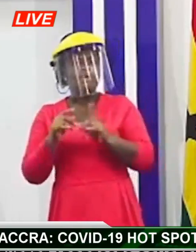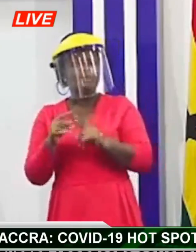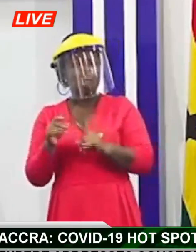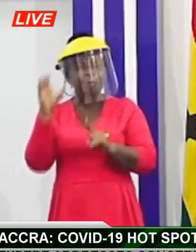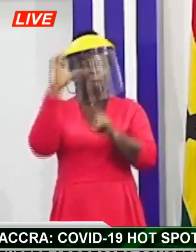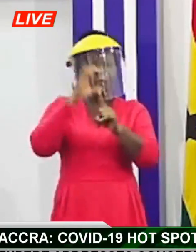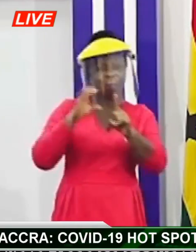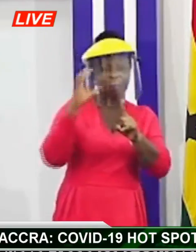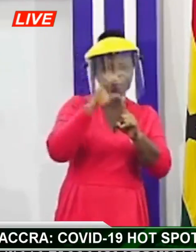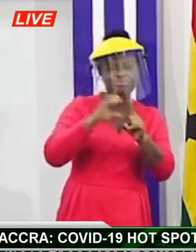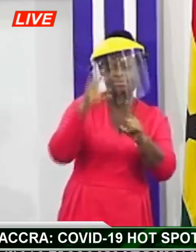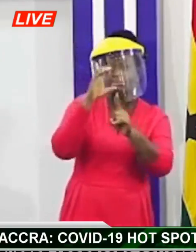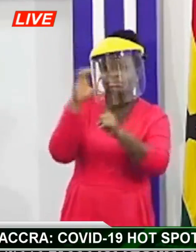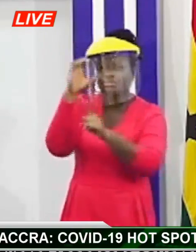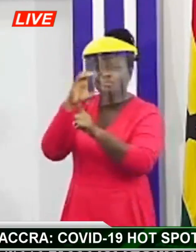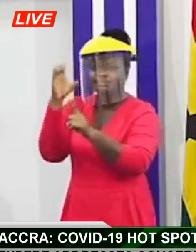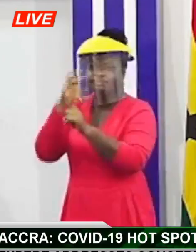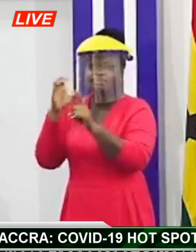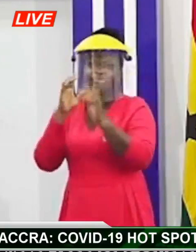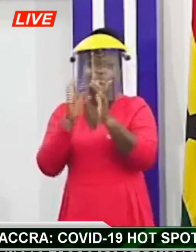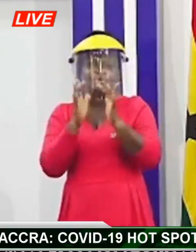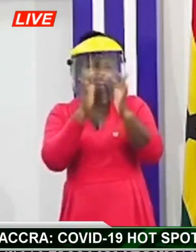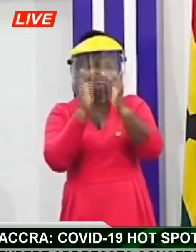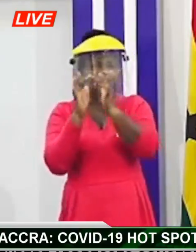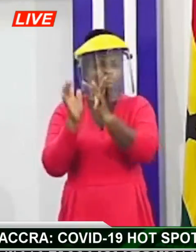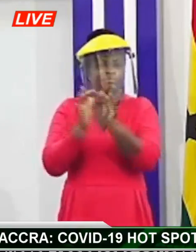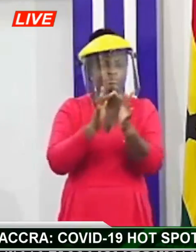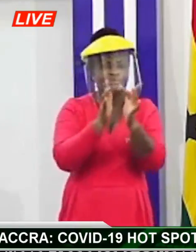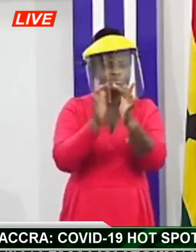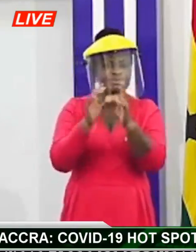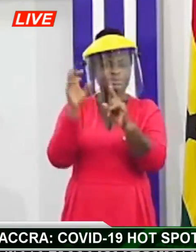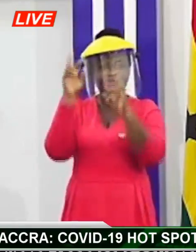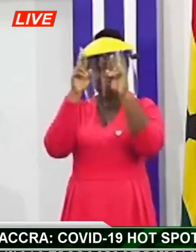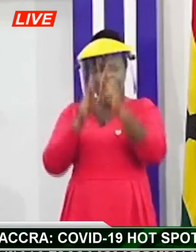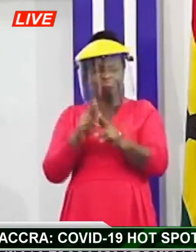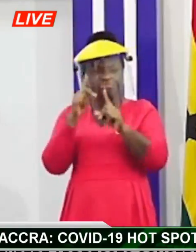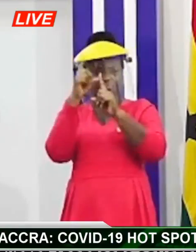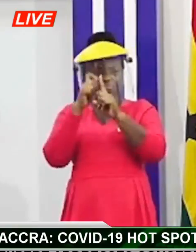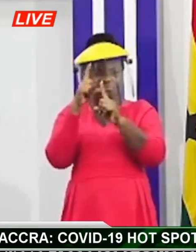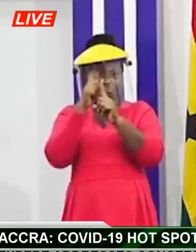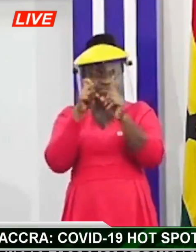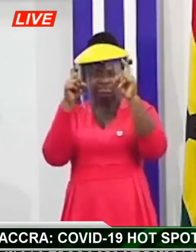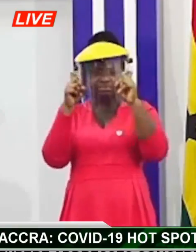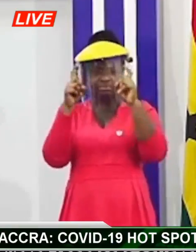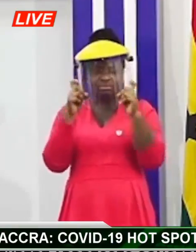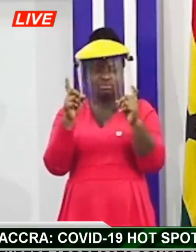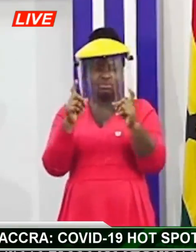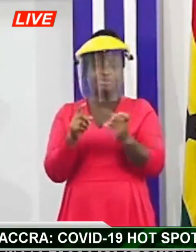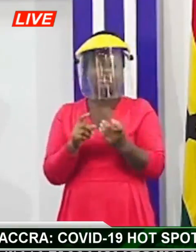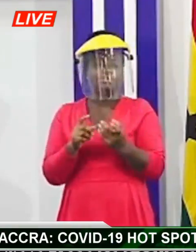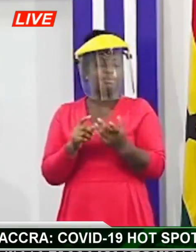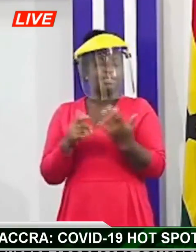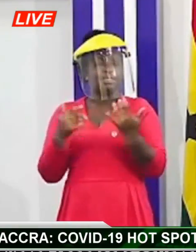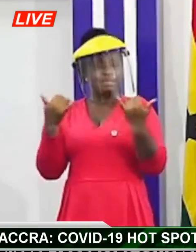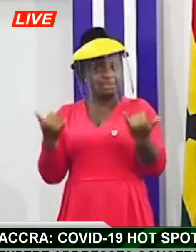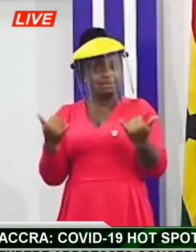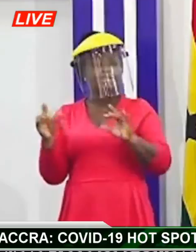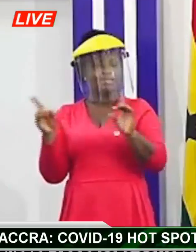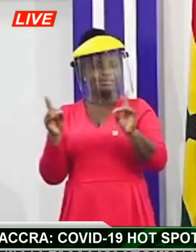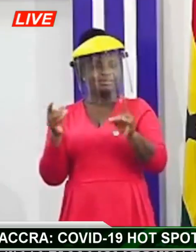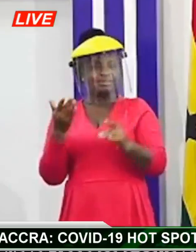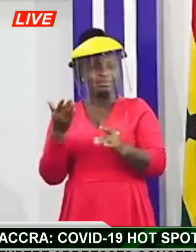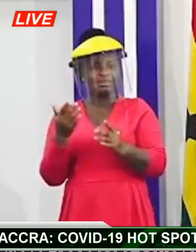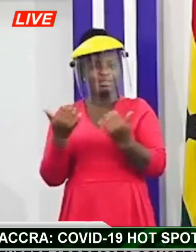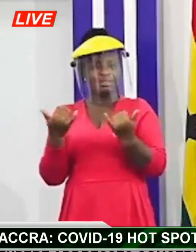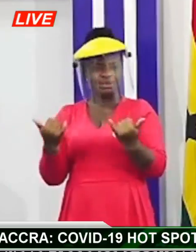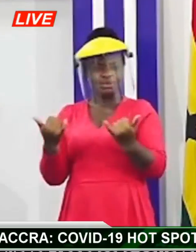to their districts to identify the contacts and you do the follow-up so that's that's been done but then we we